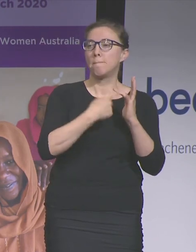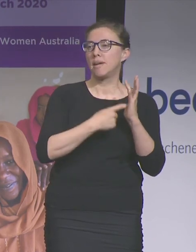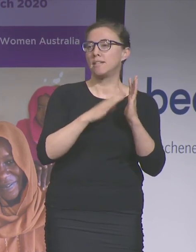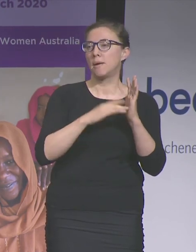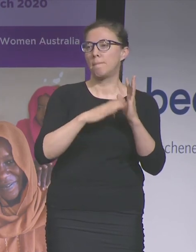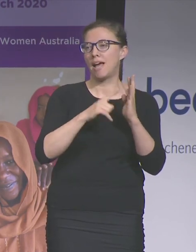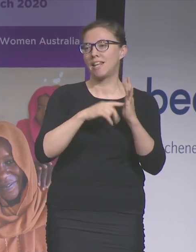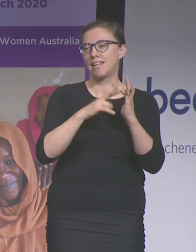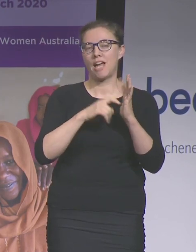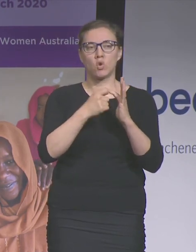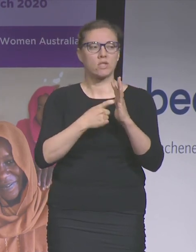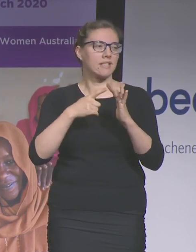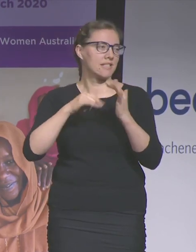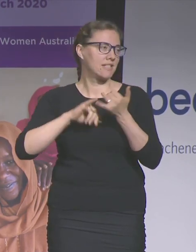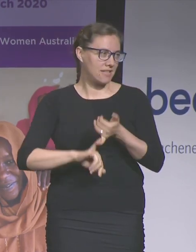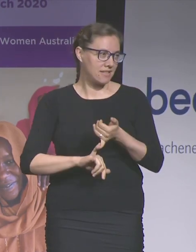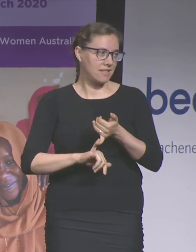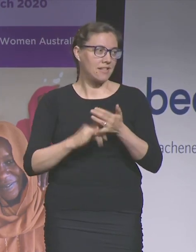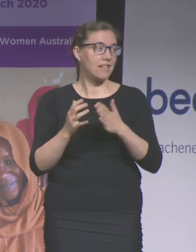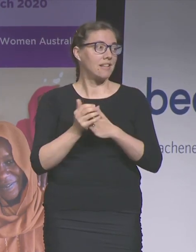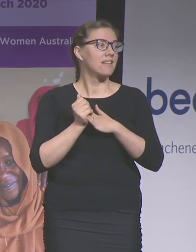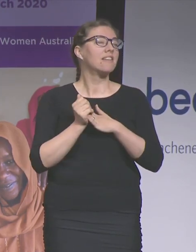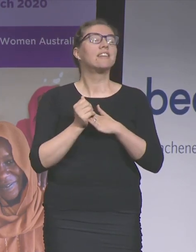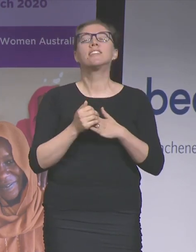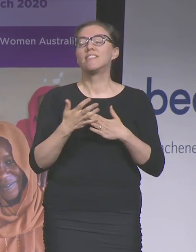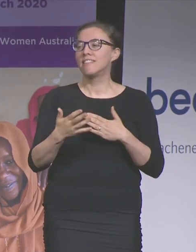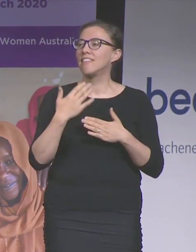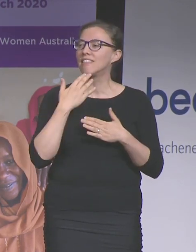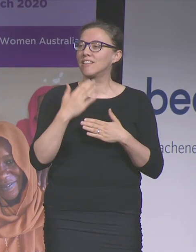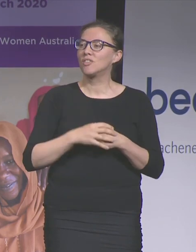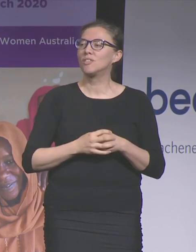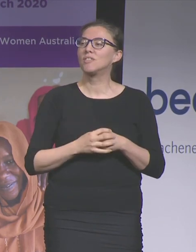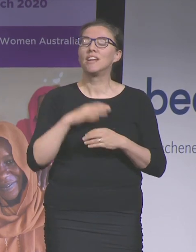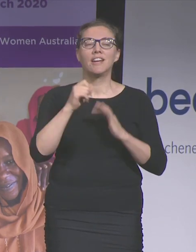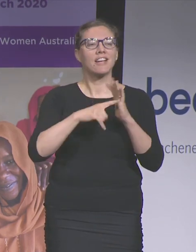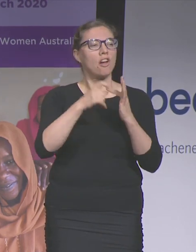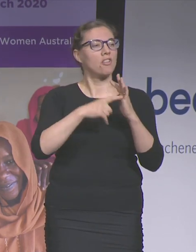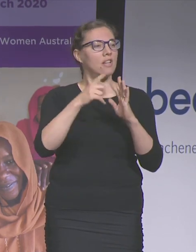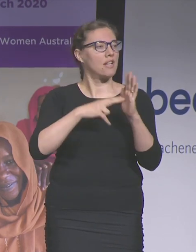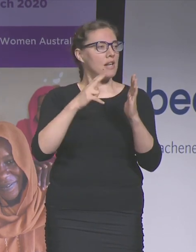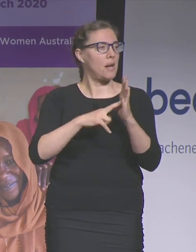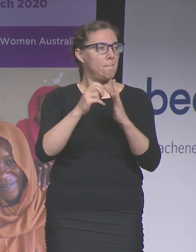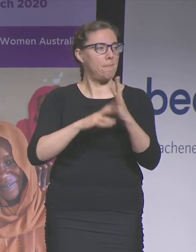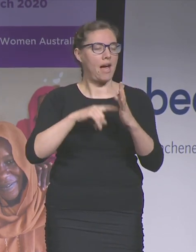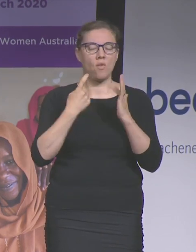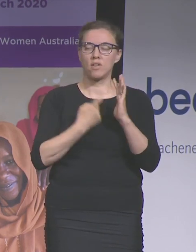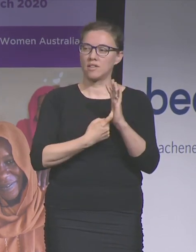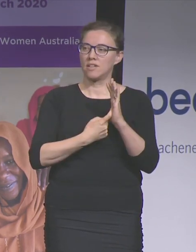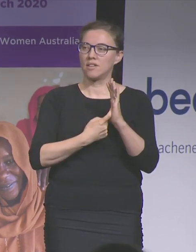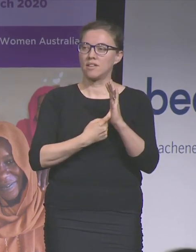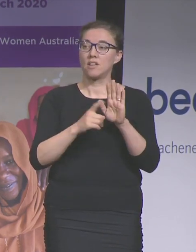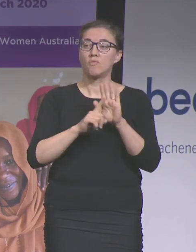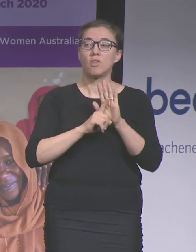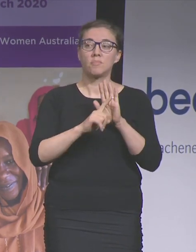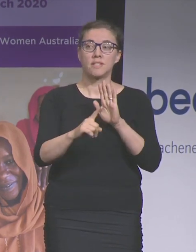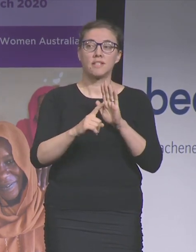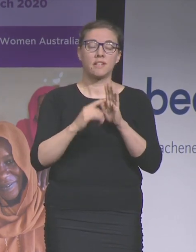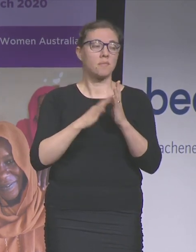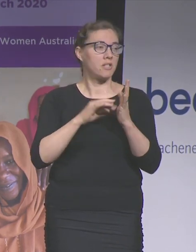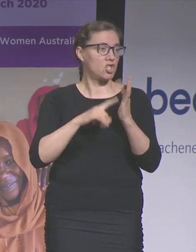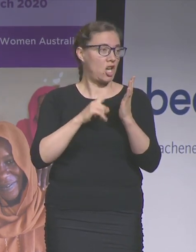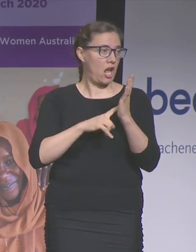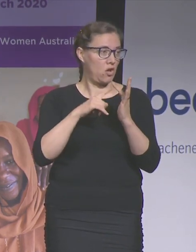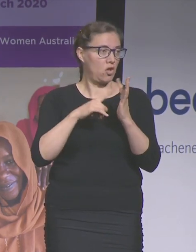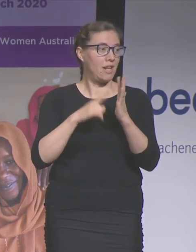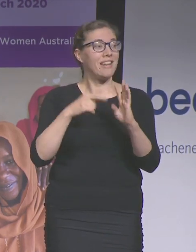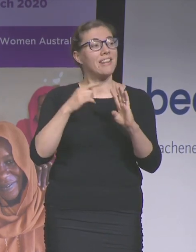of the Opposition, Leader of the Labor Party here in South Australia, Mrs Carolyn Power representing Michelle Lensink, the Right Honourable the Lord Mayor